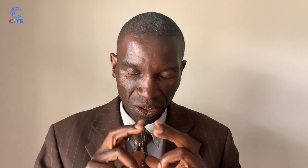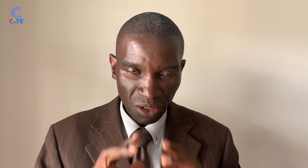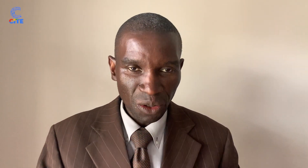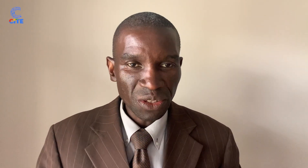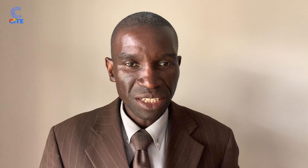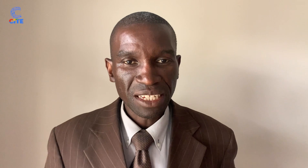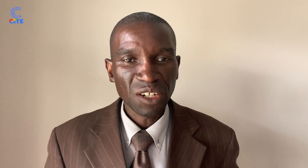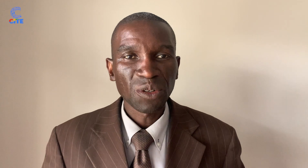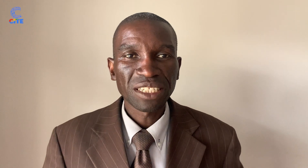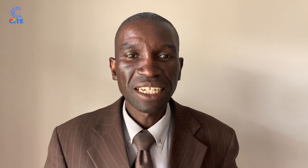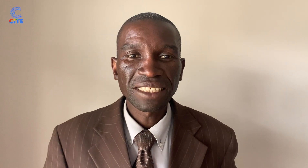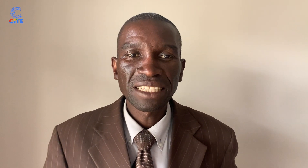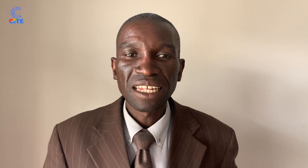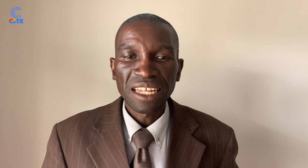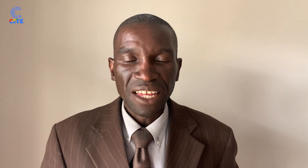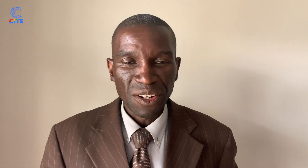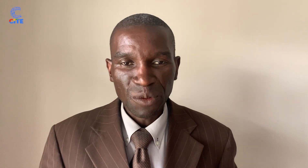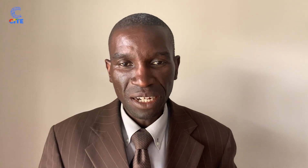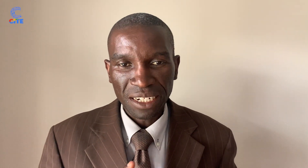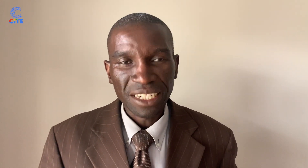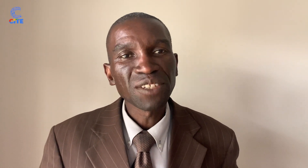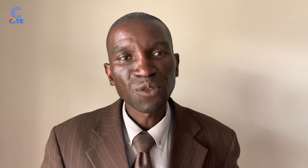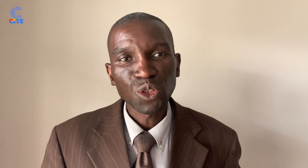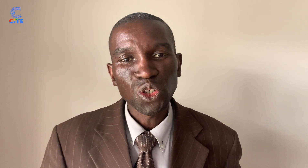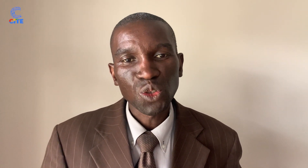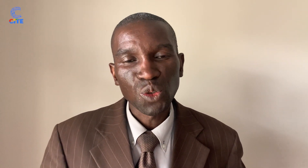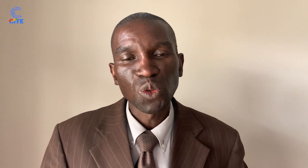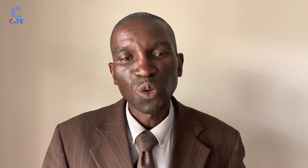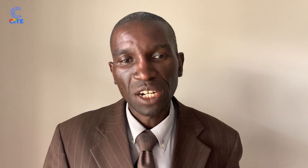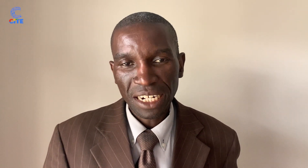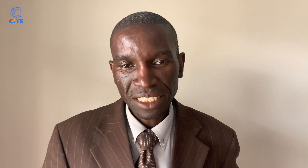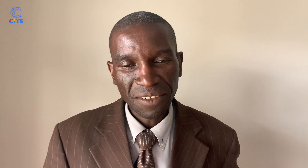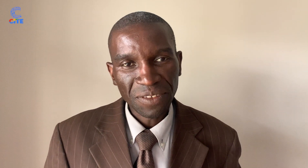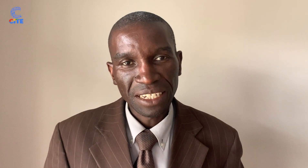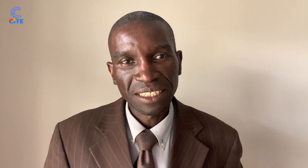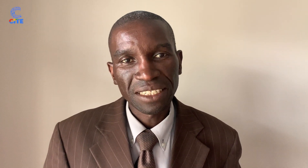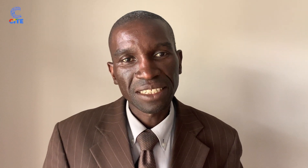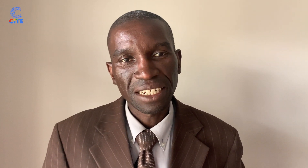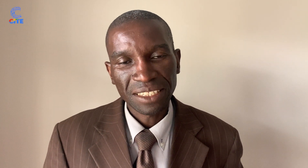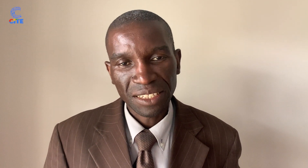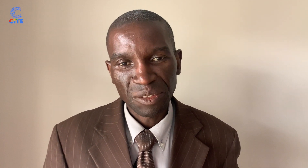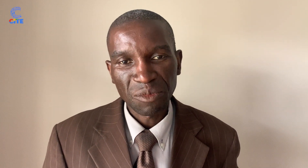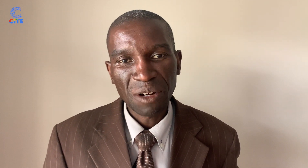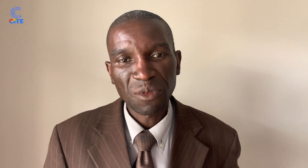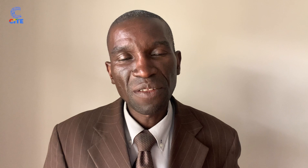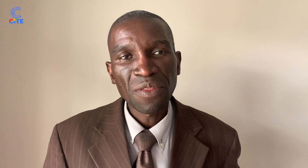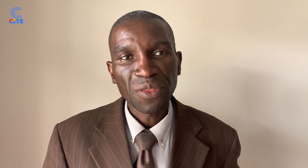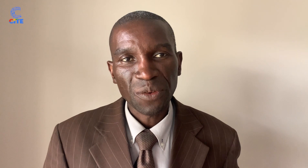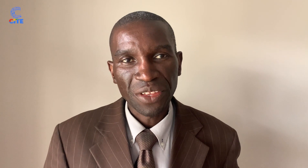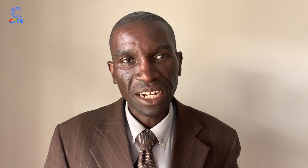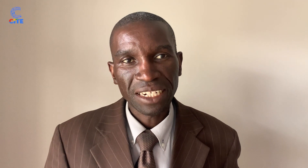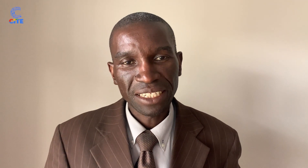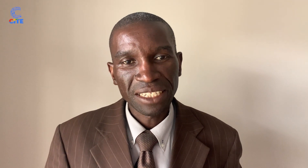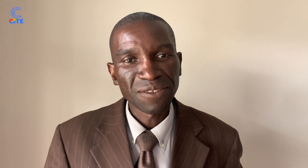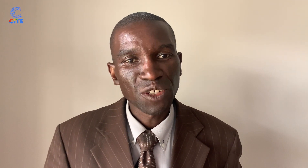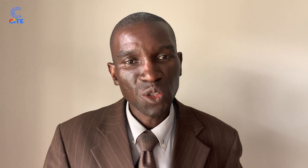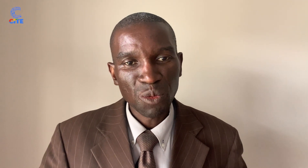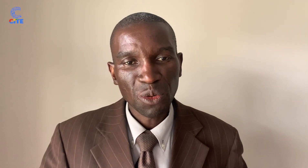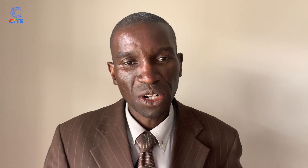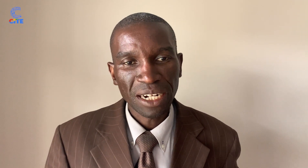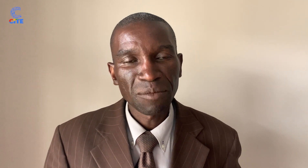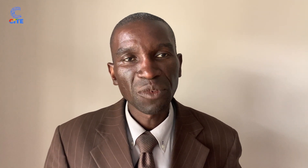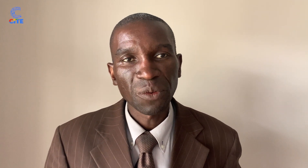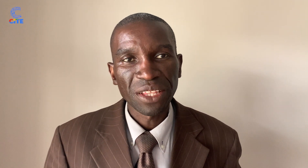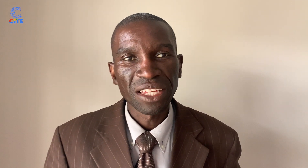all the stakeholders. And we are grateful to Culture Fund Trust Zimbabwe through their creative